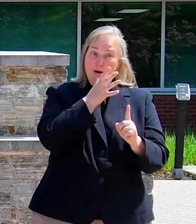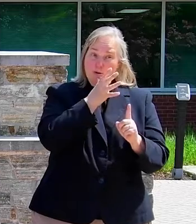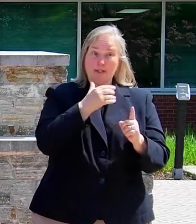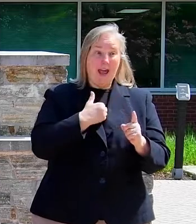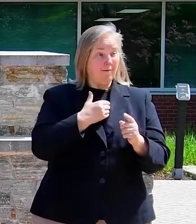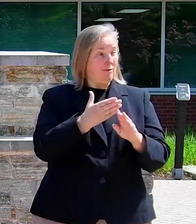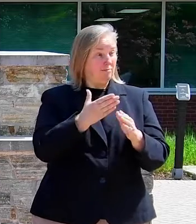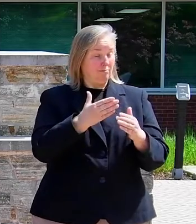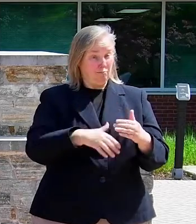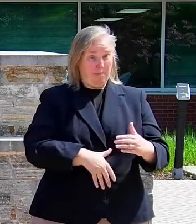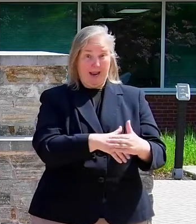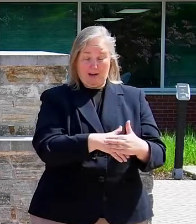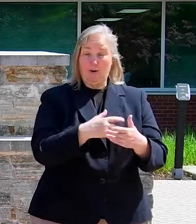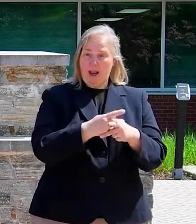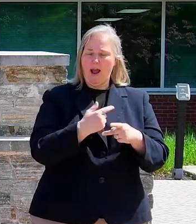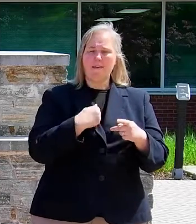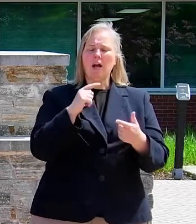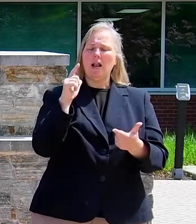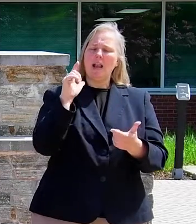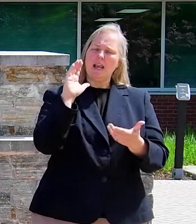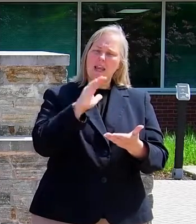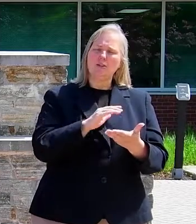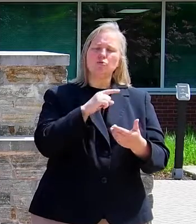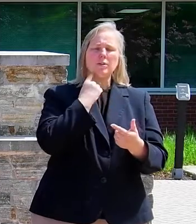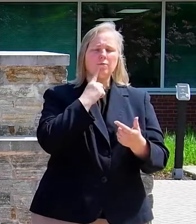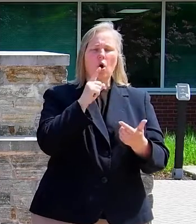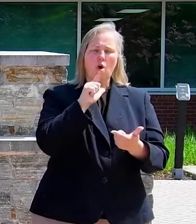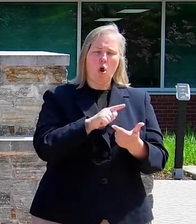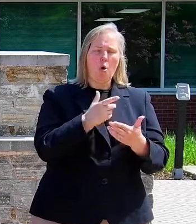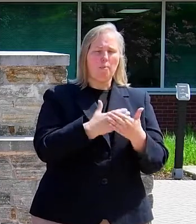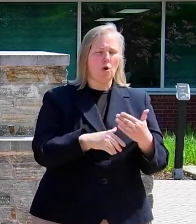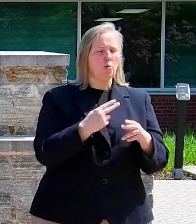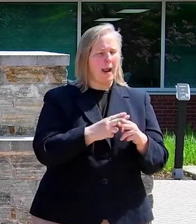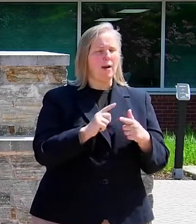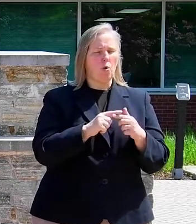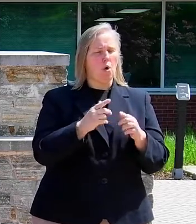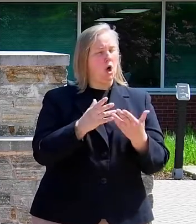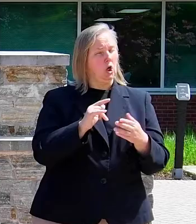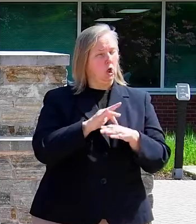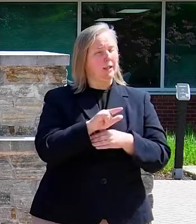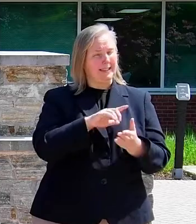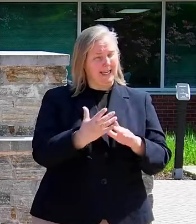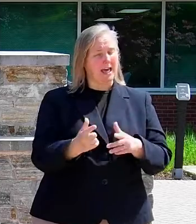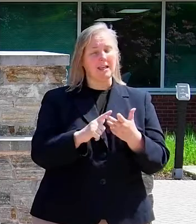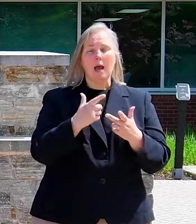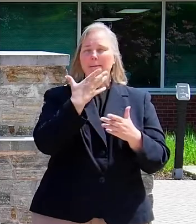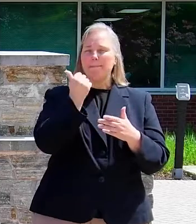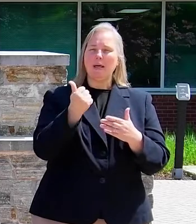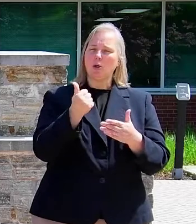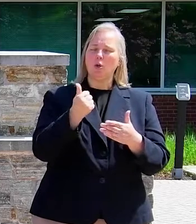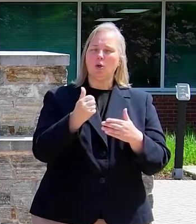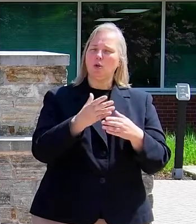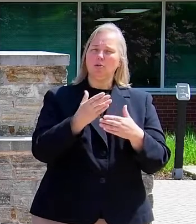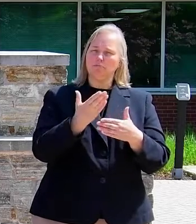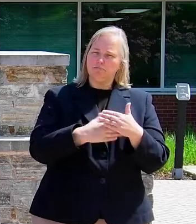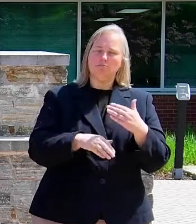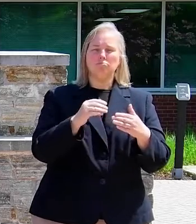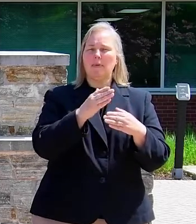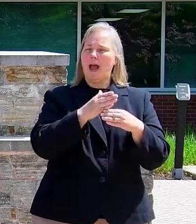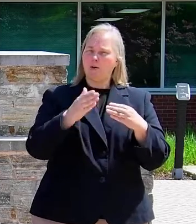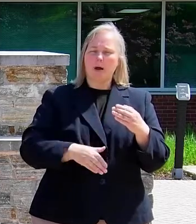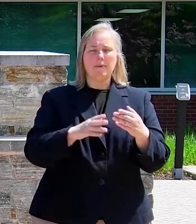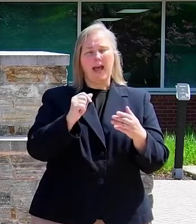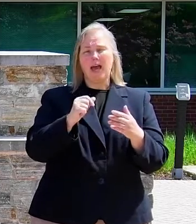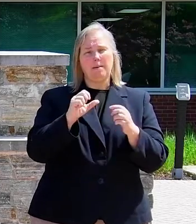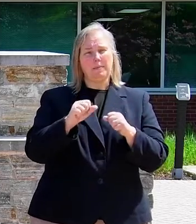a much lower risk of low birth weight or premature death, better nutritional outcomes, and reductions in potential birth defects